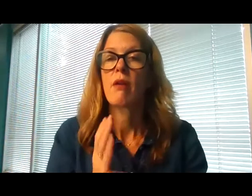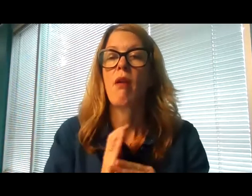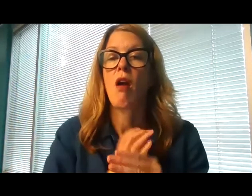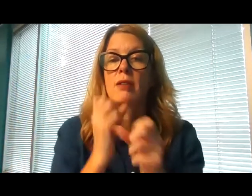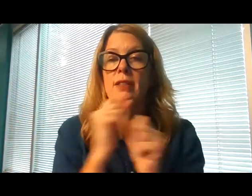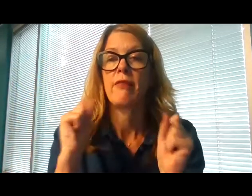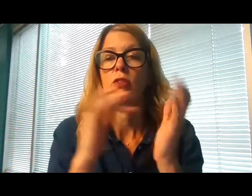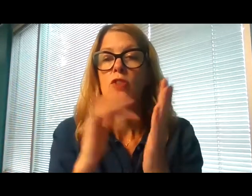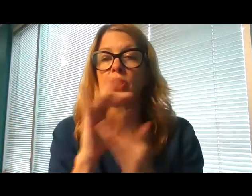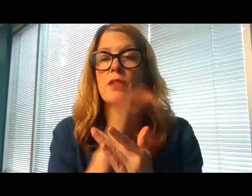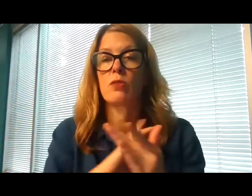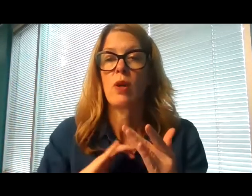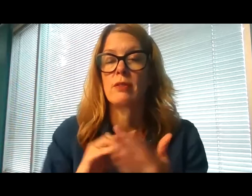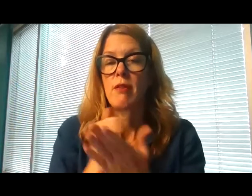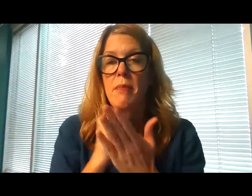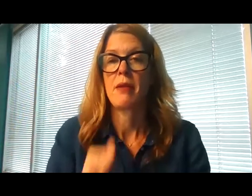Christ. Amen.